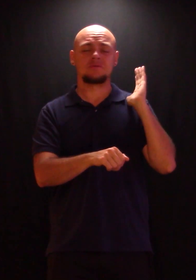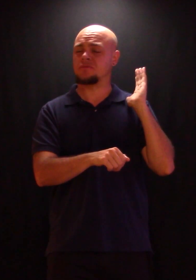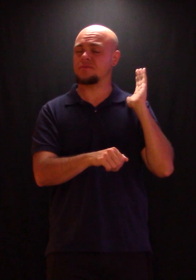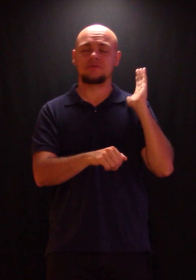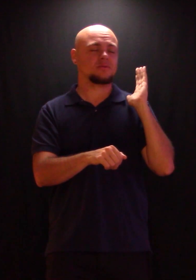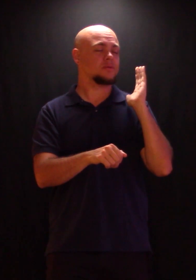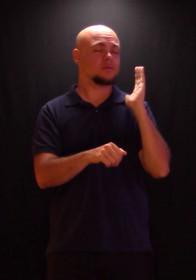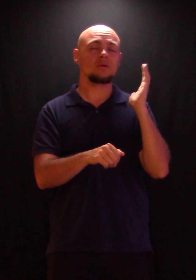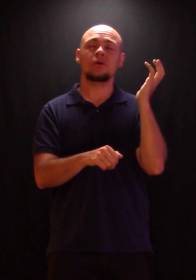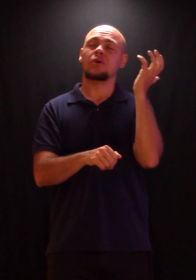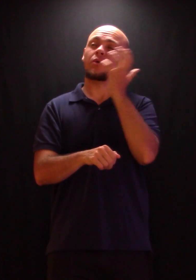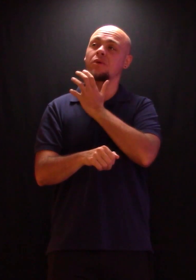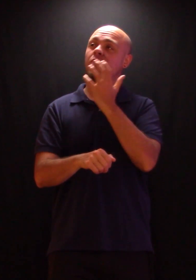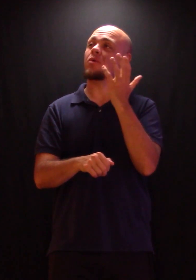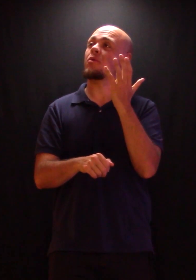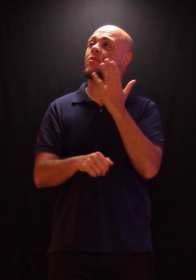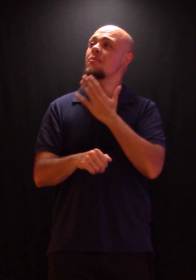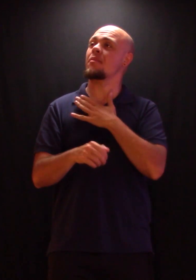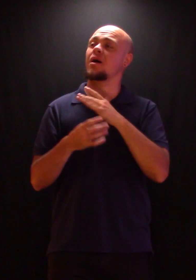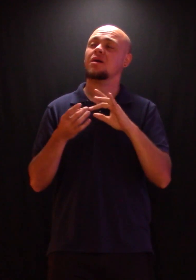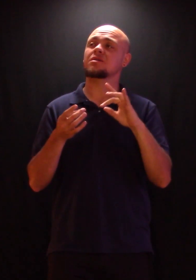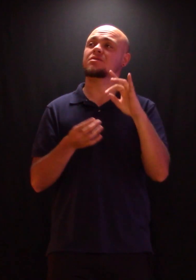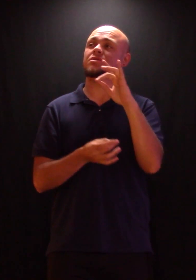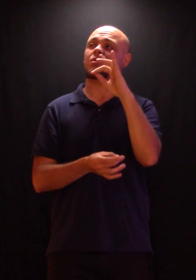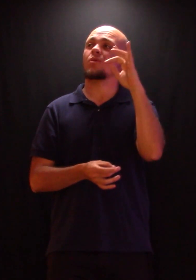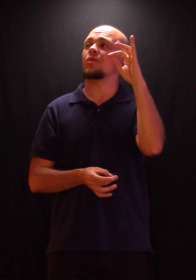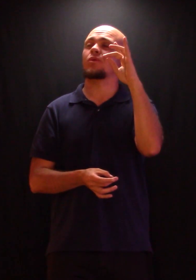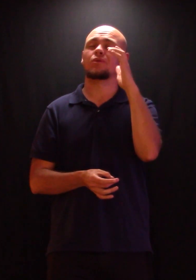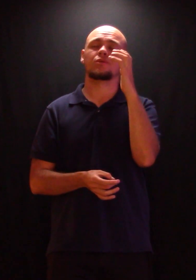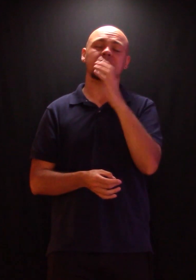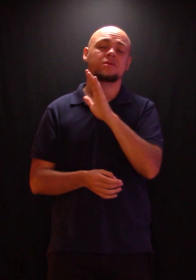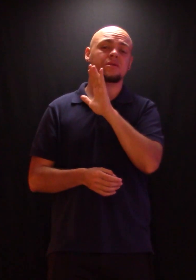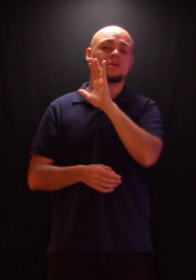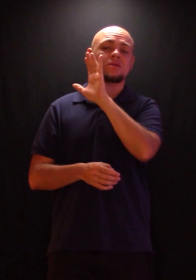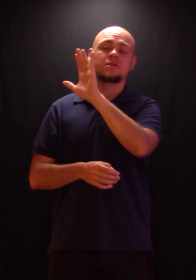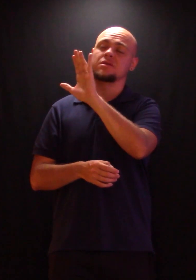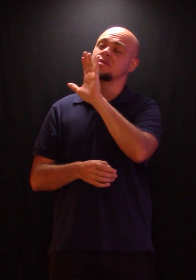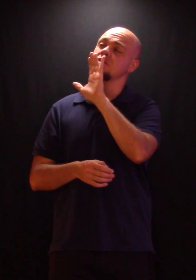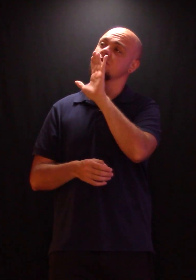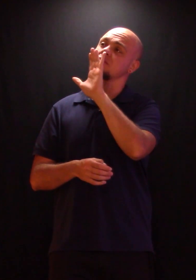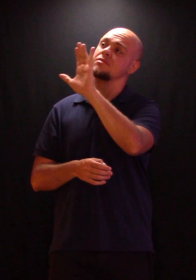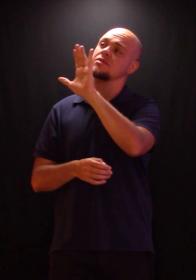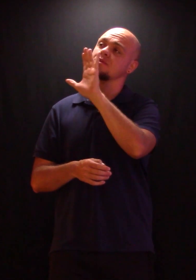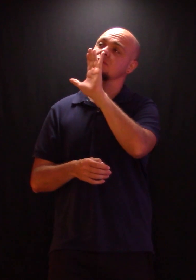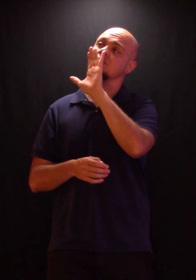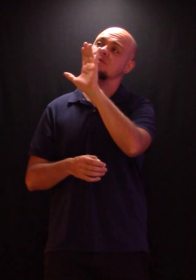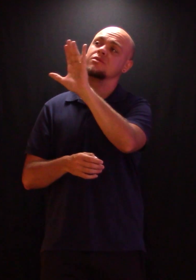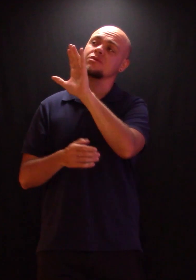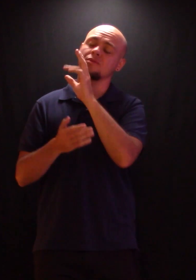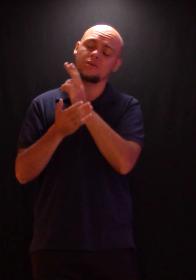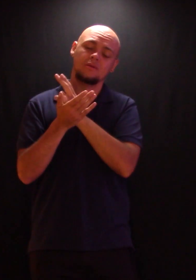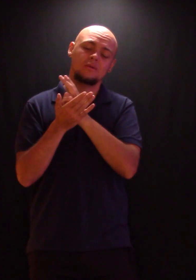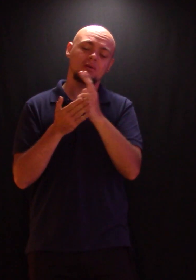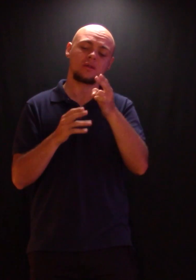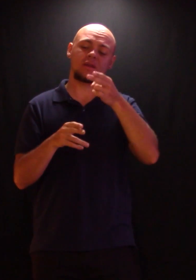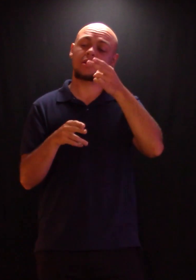never before Oh my soul I'll worship Your